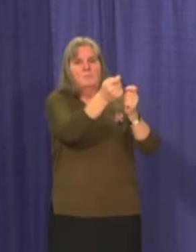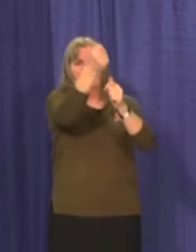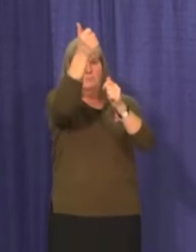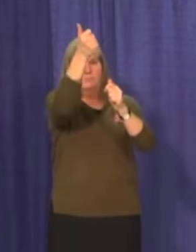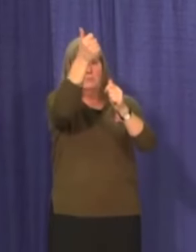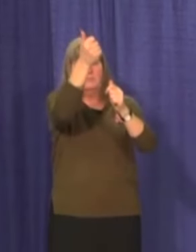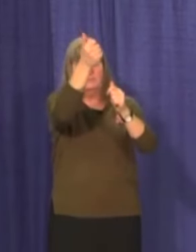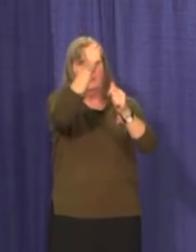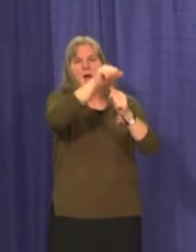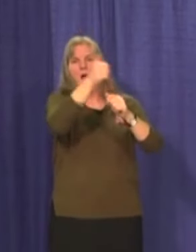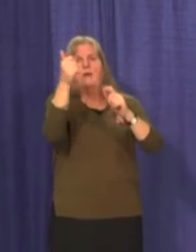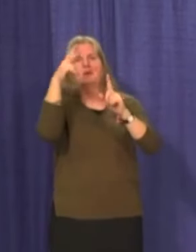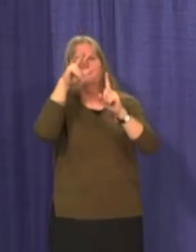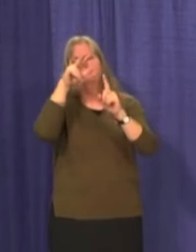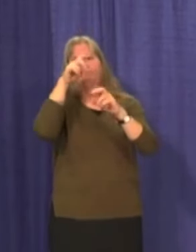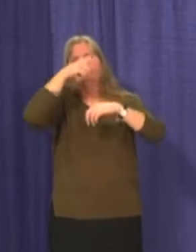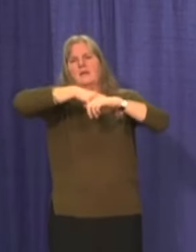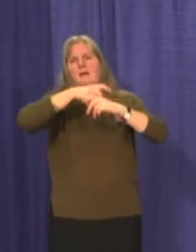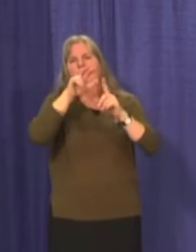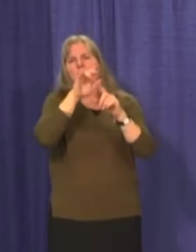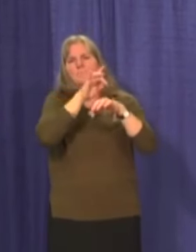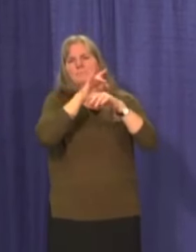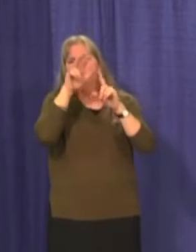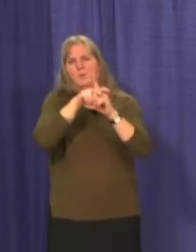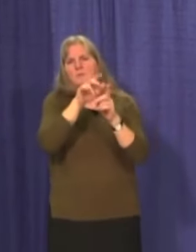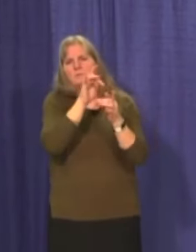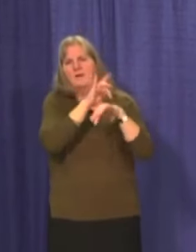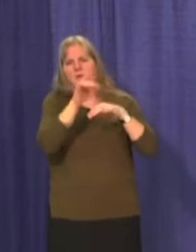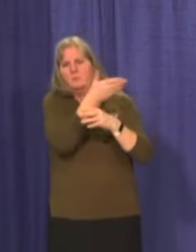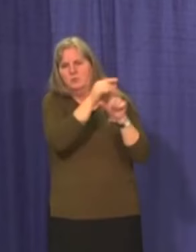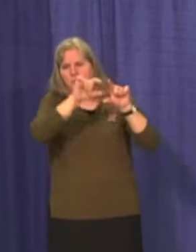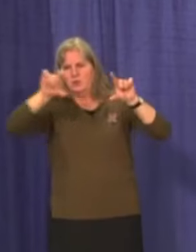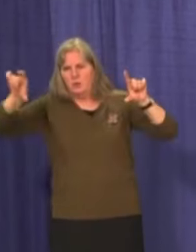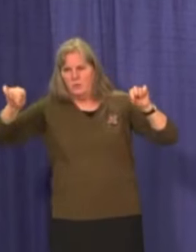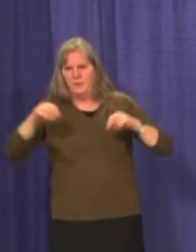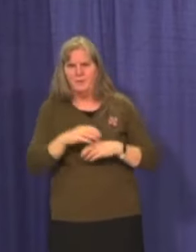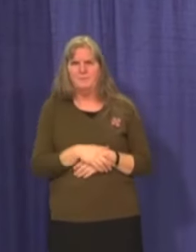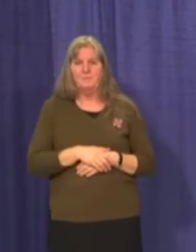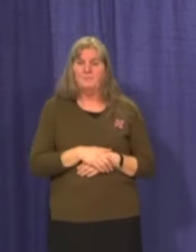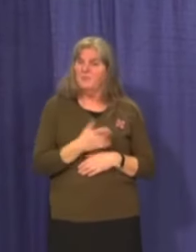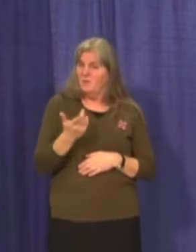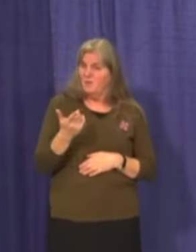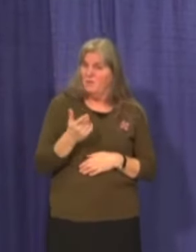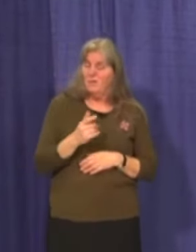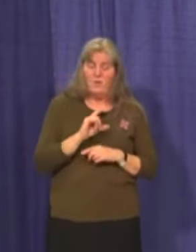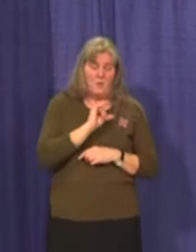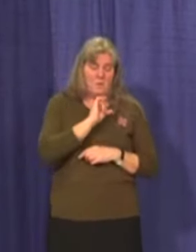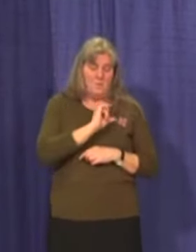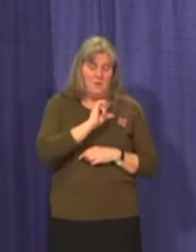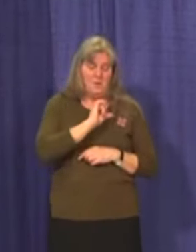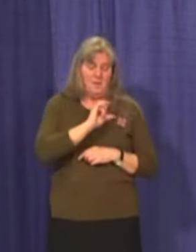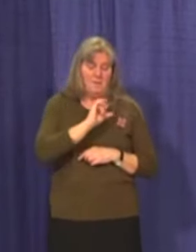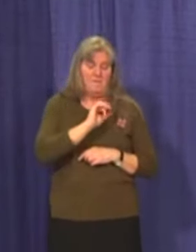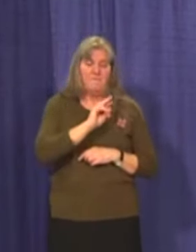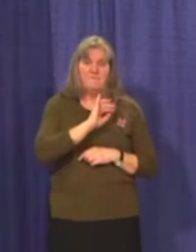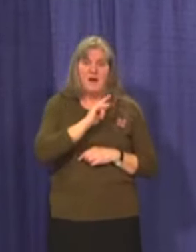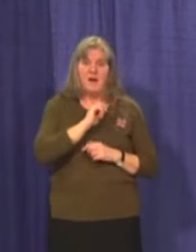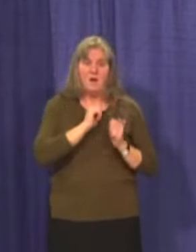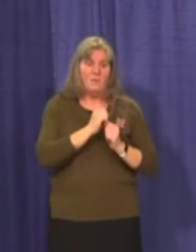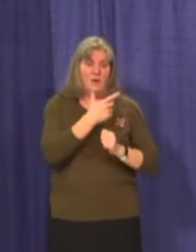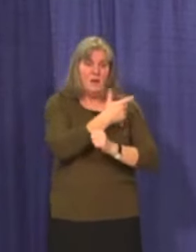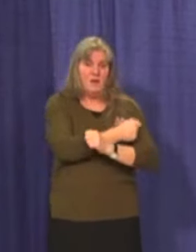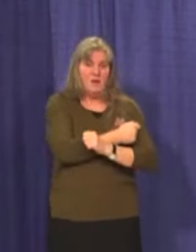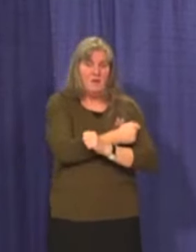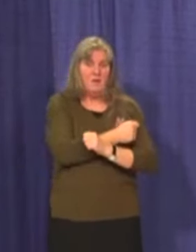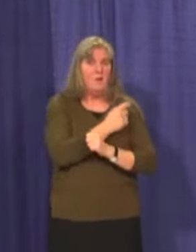So with us now past the 5,000 mark, we are seeing those vials start to move. We are on track to see that by April,